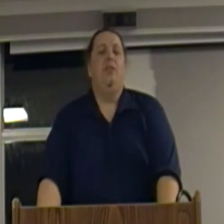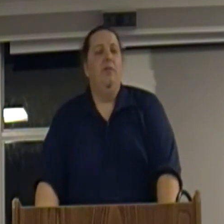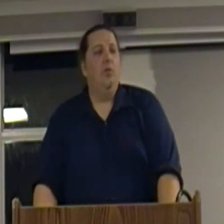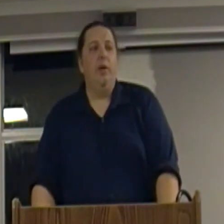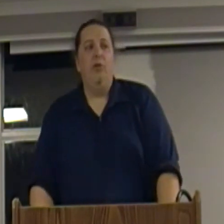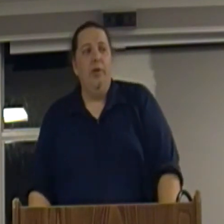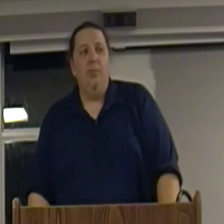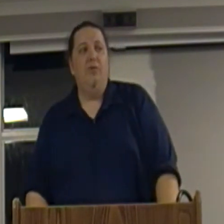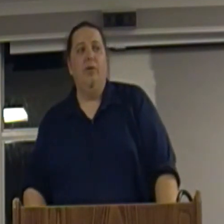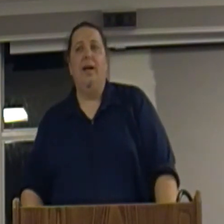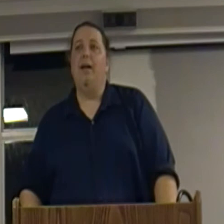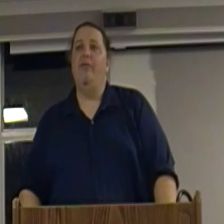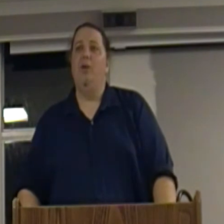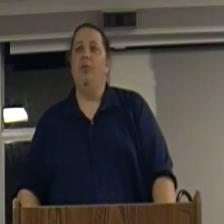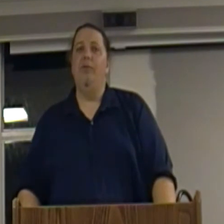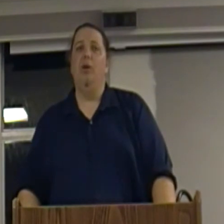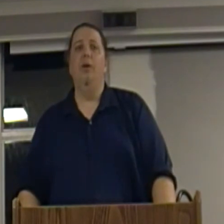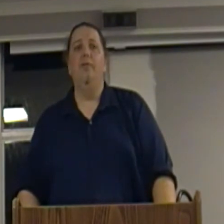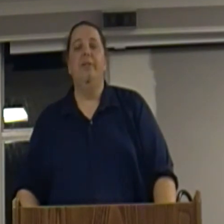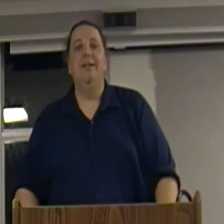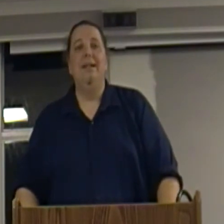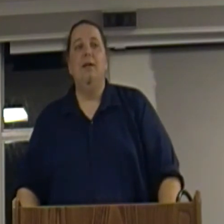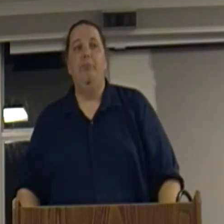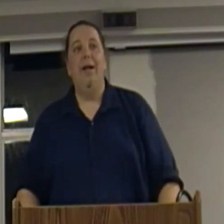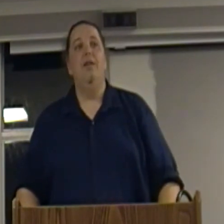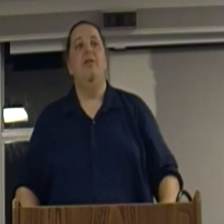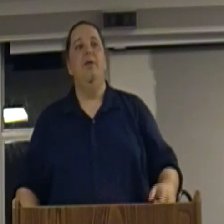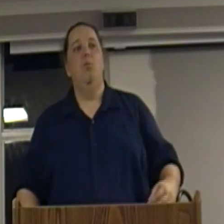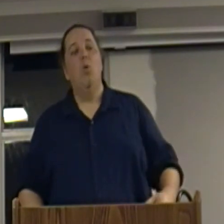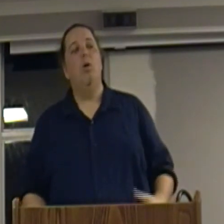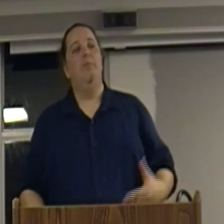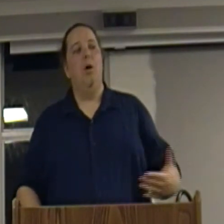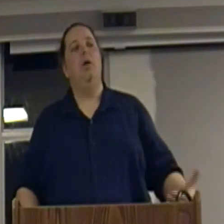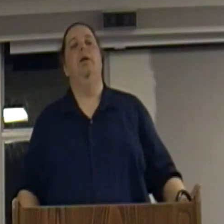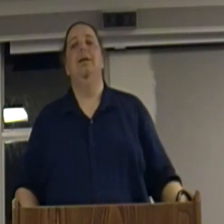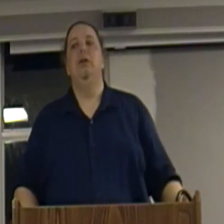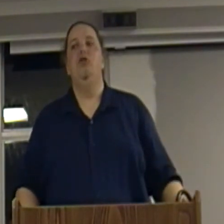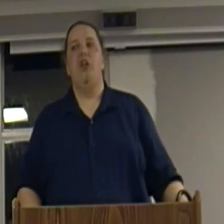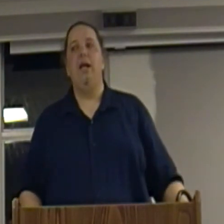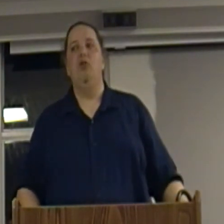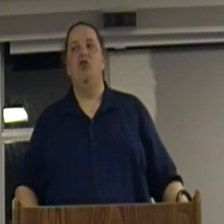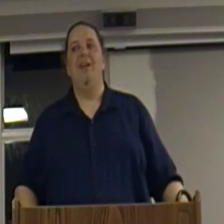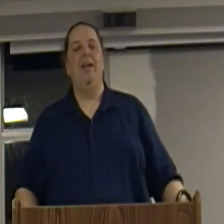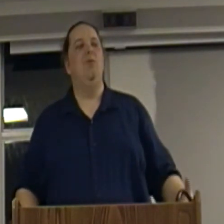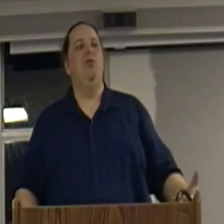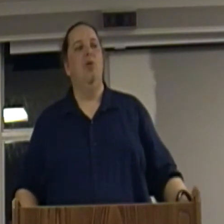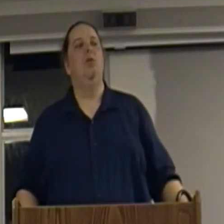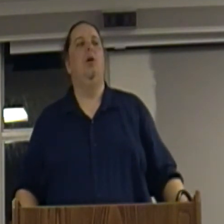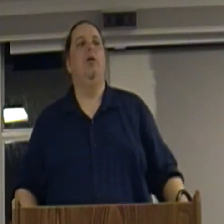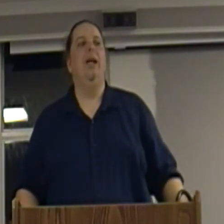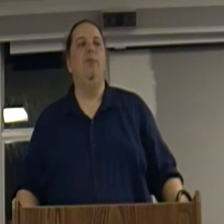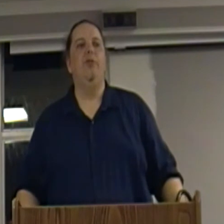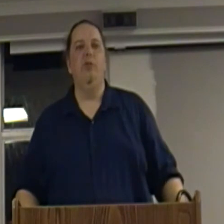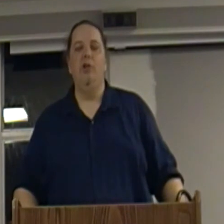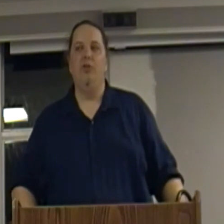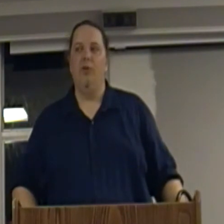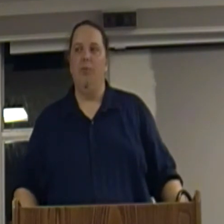1840s, you know, before that kind of thing was even heard of but the world market changed and he was no longer able to do this for,